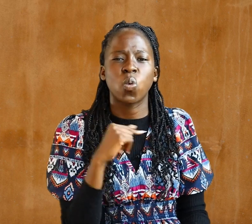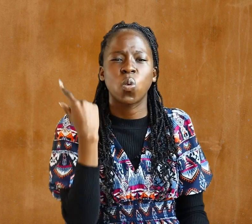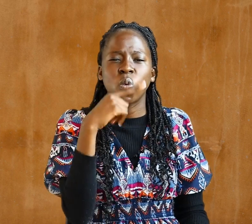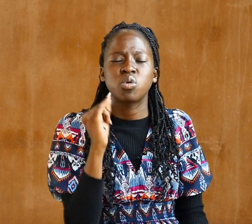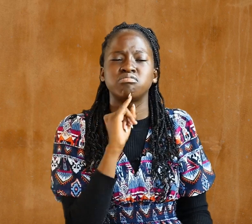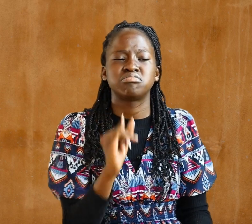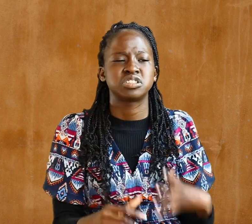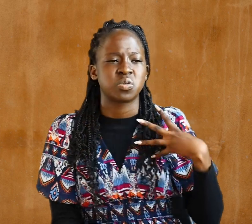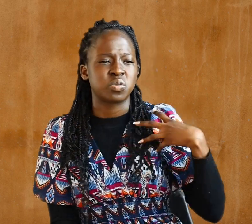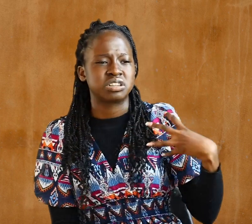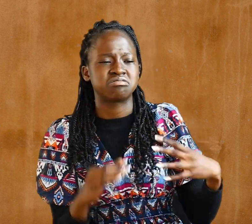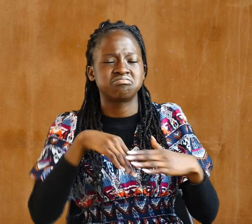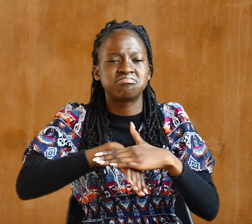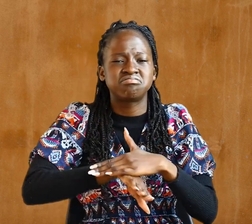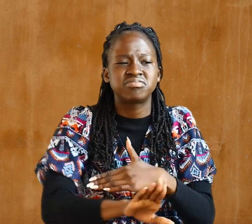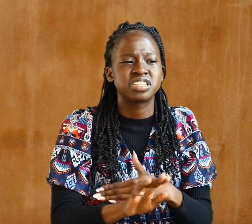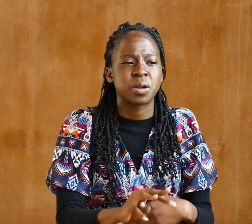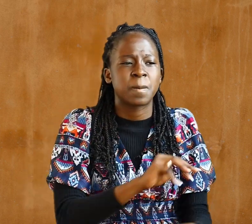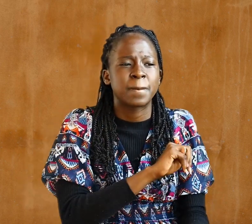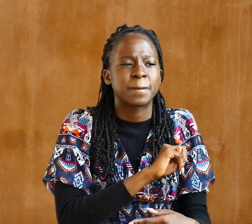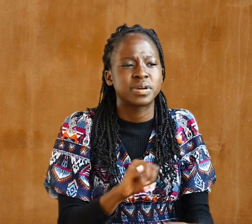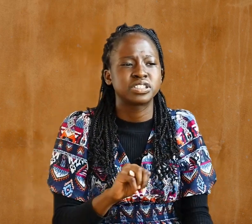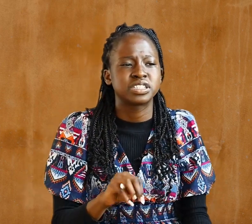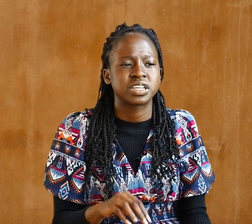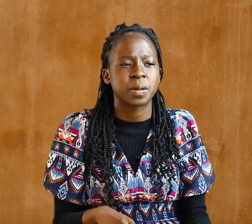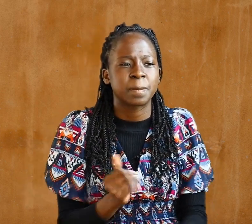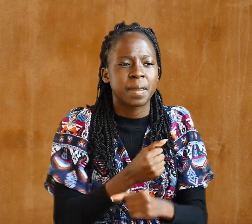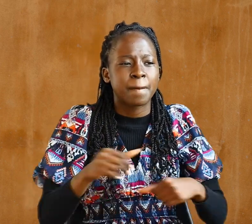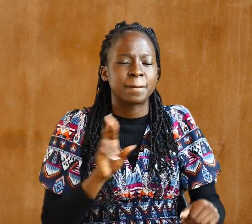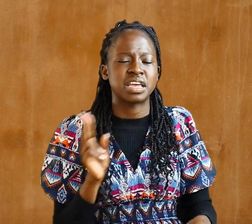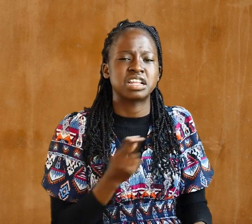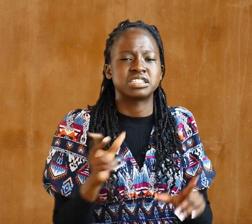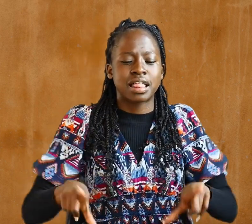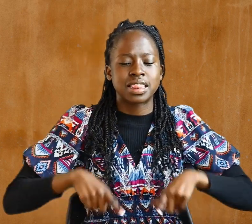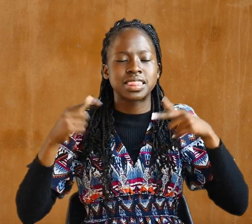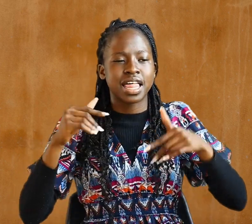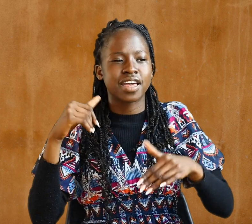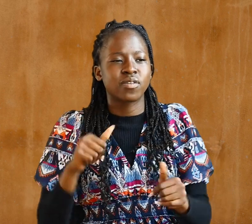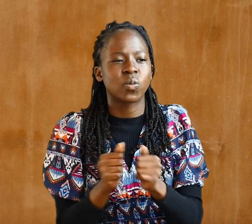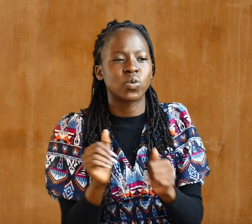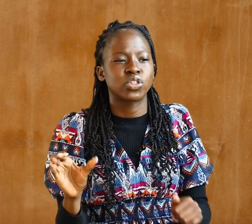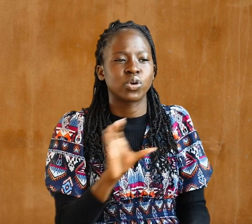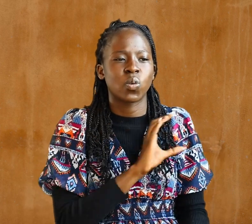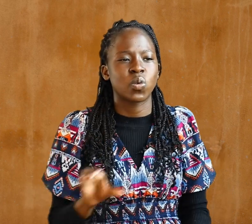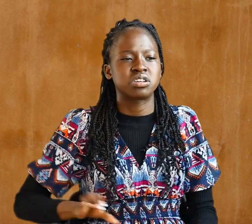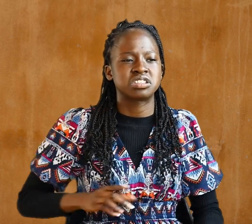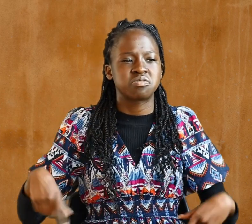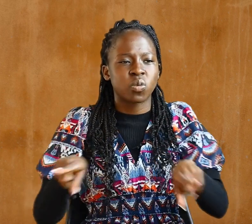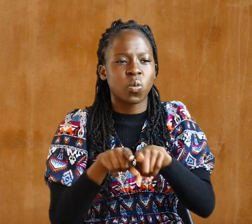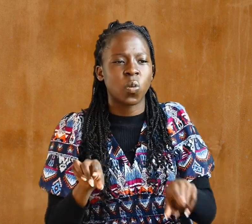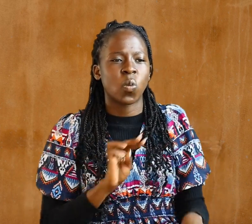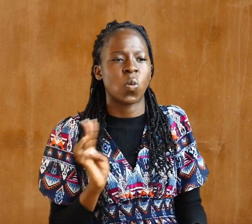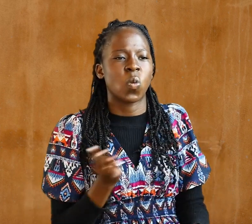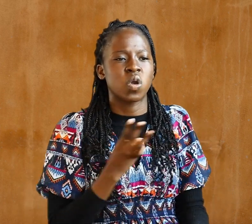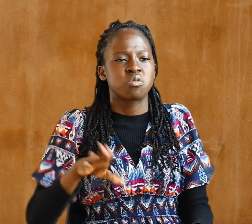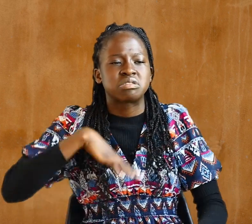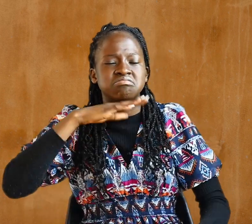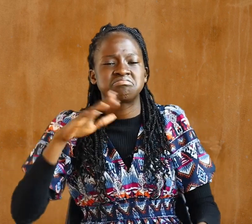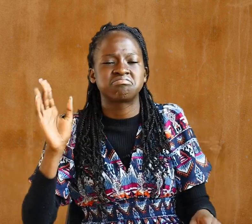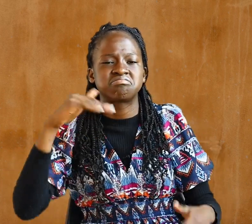Christ even when we were dead in transgressions. It is by grace you have been